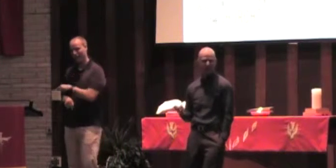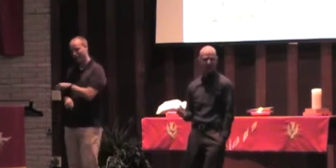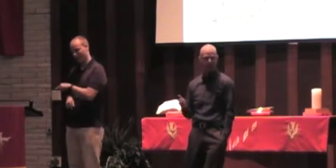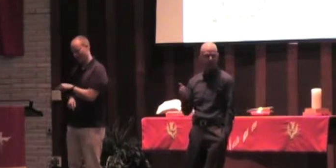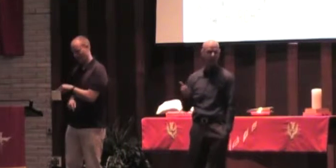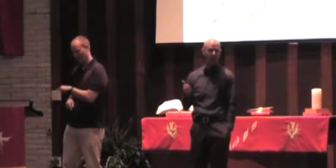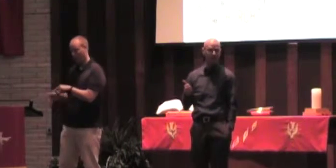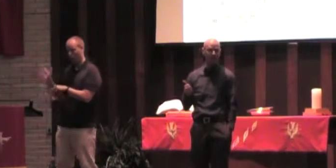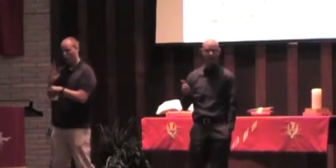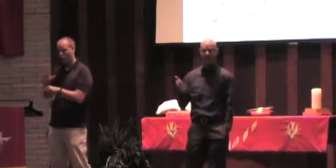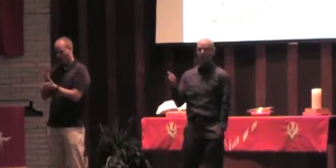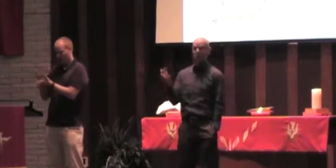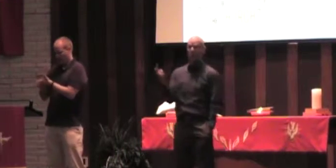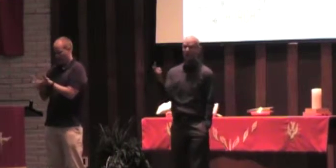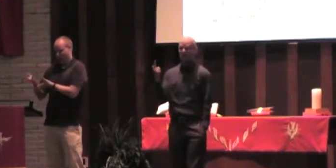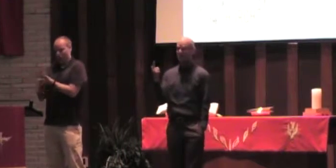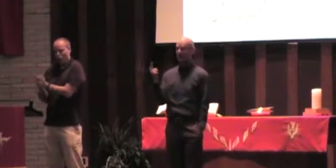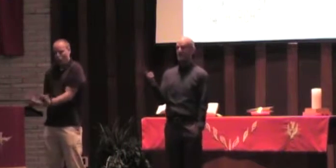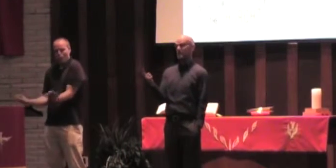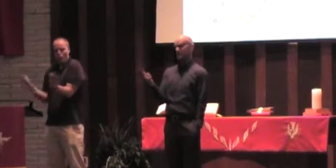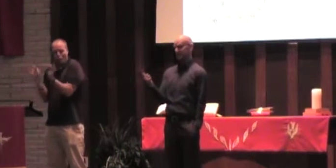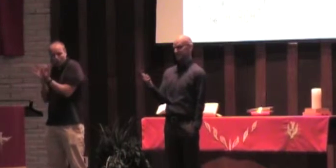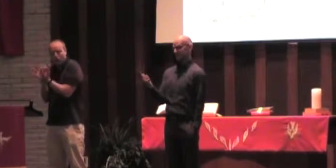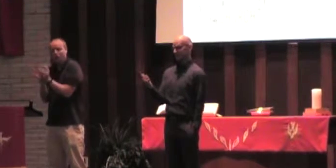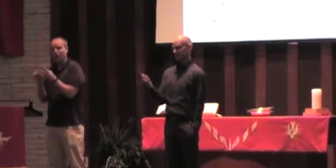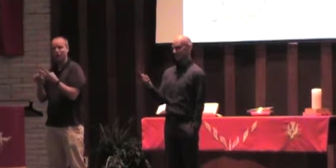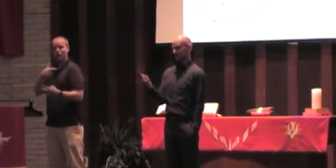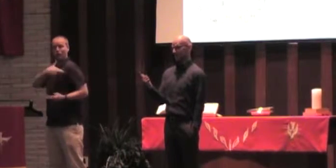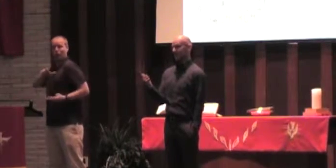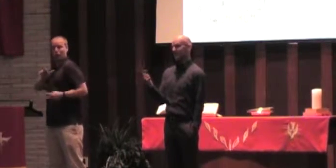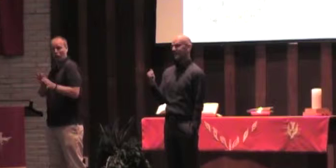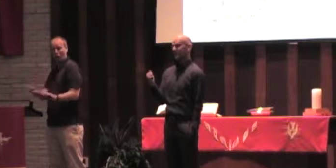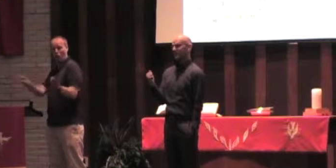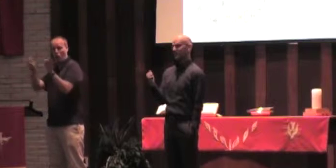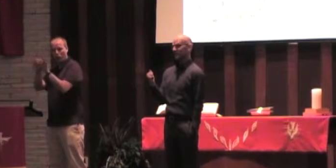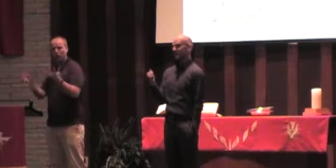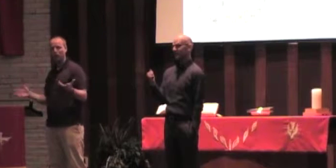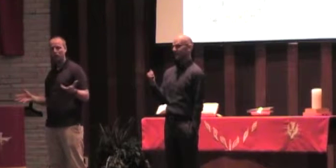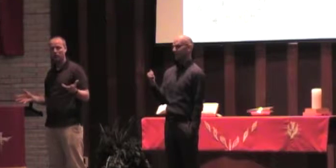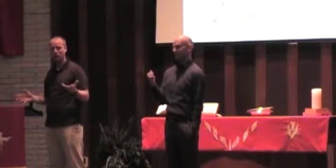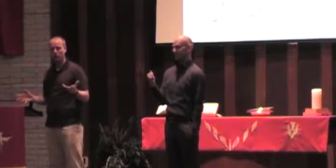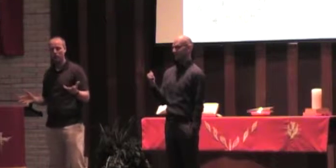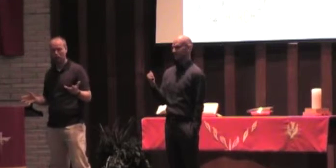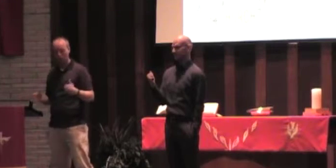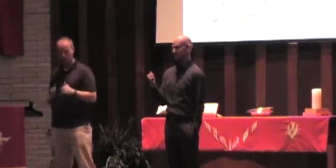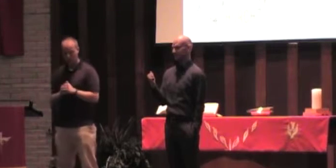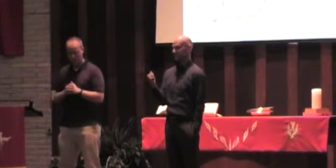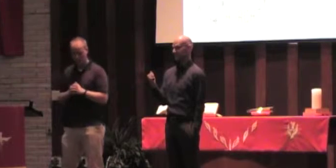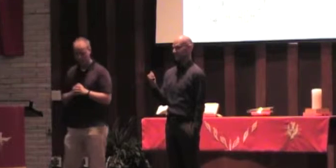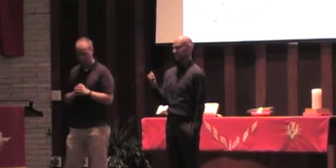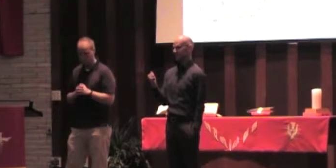structure in that day was commerce. It was also religion. Where did they first get kicked out of?